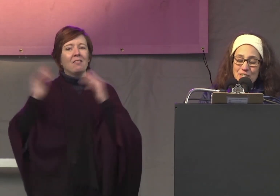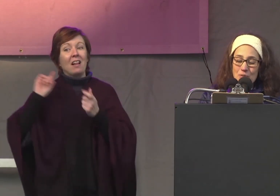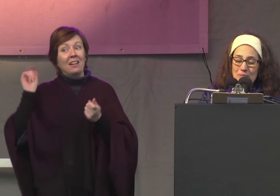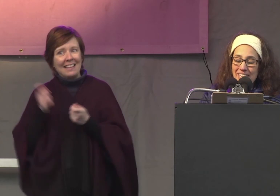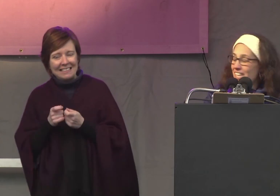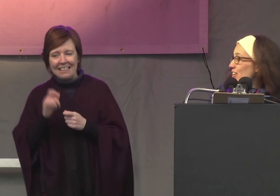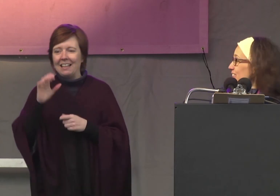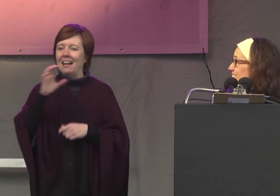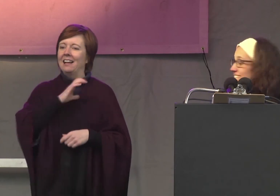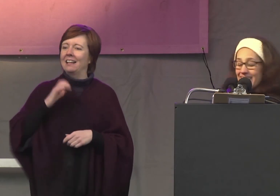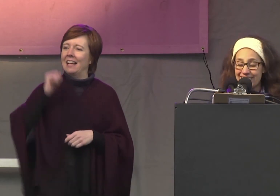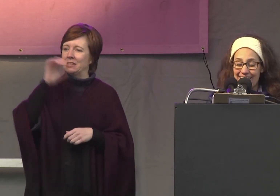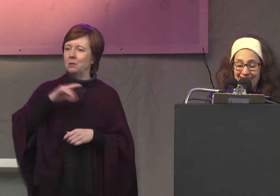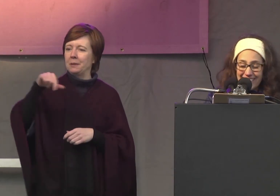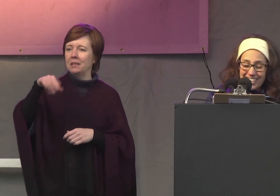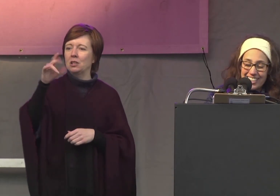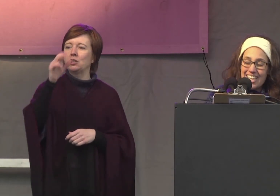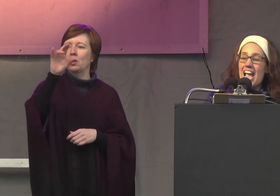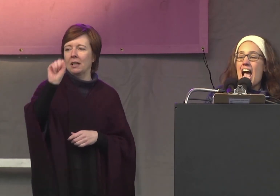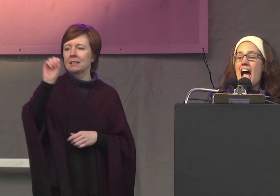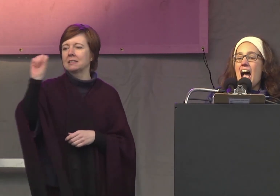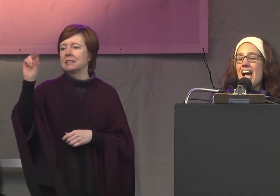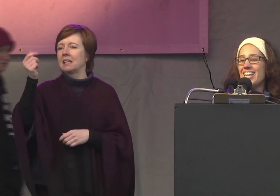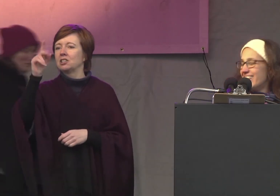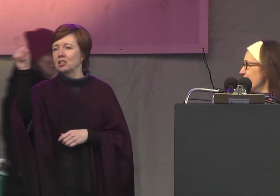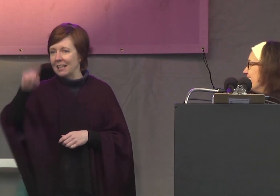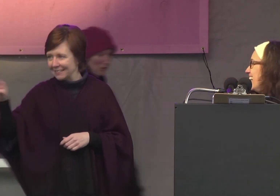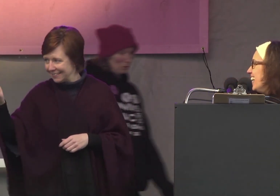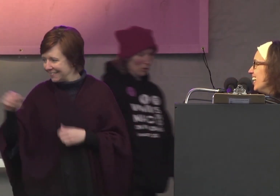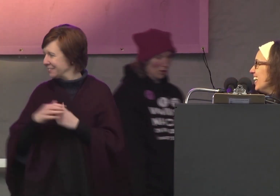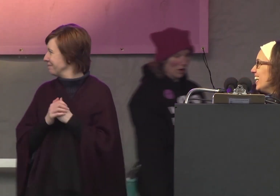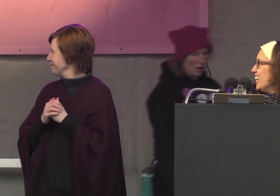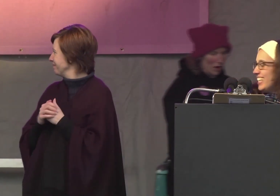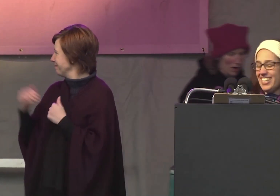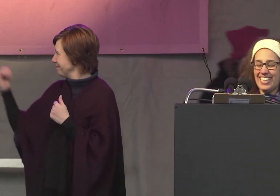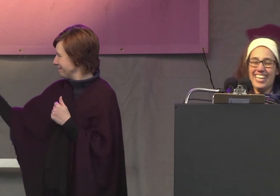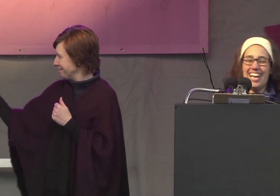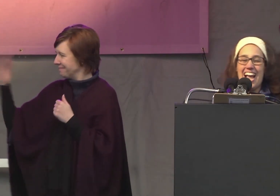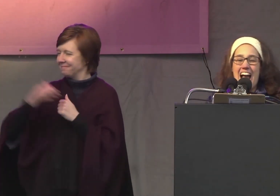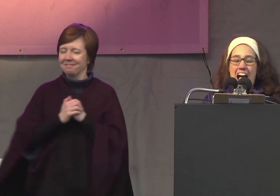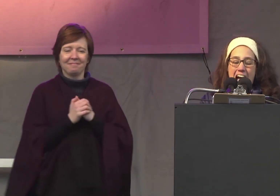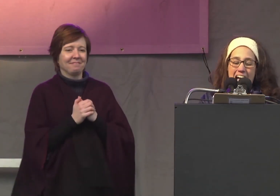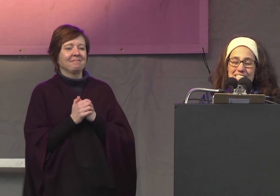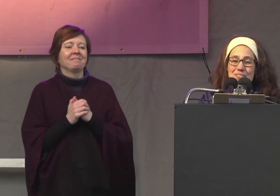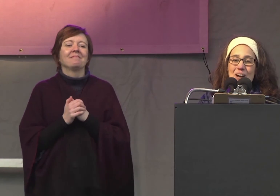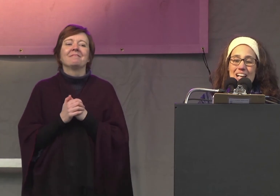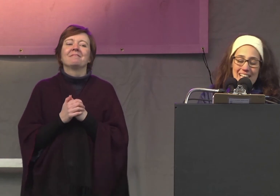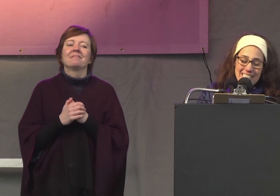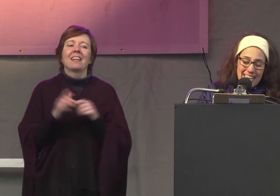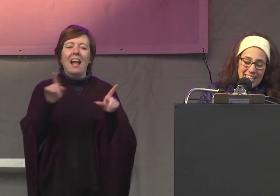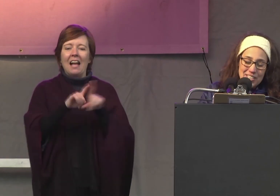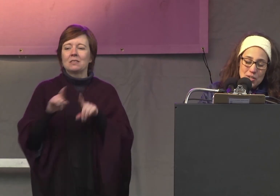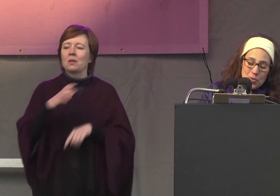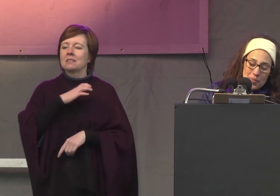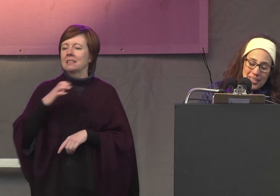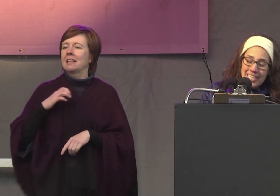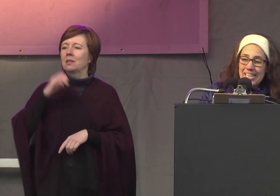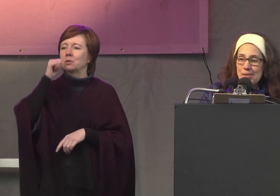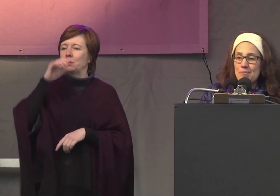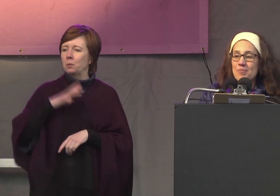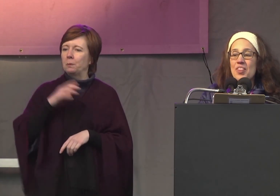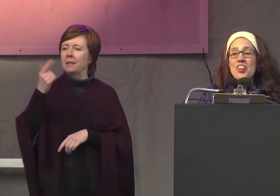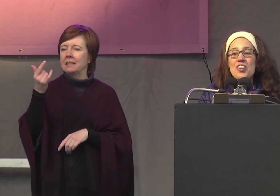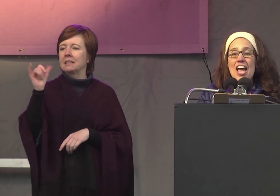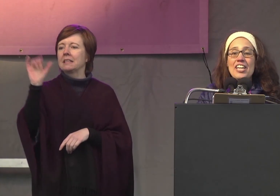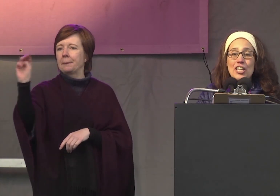councilwoman Kenyonis Sanchez as well as councilwoman